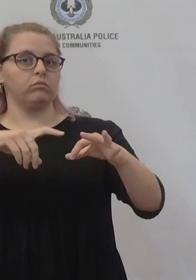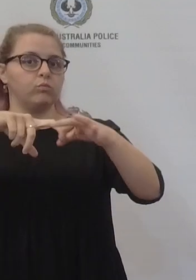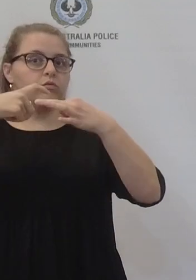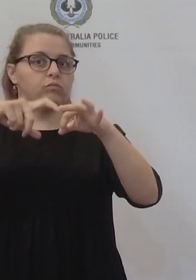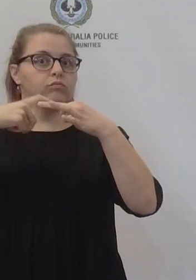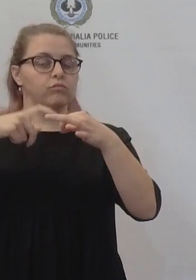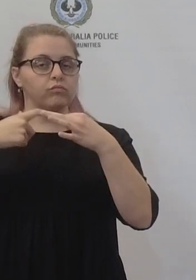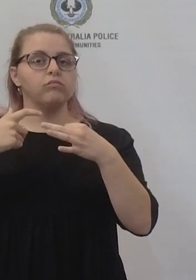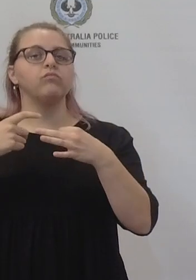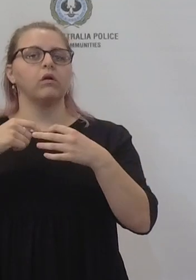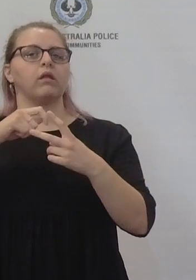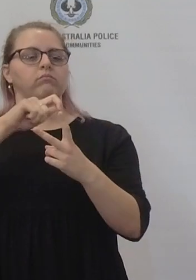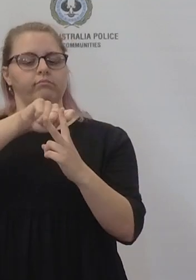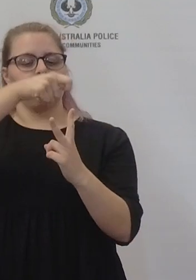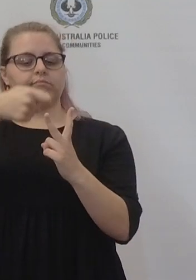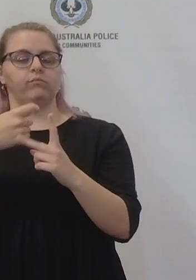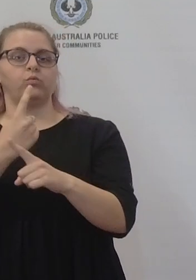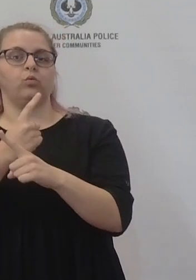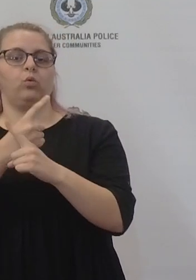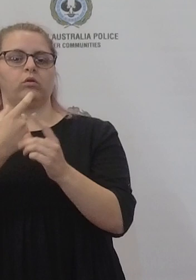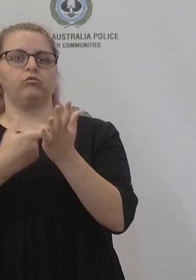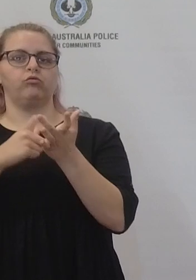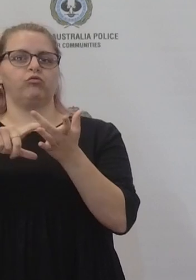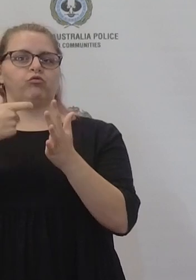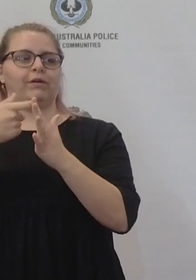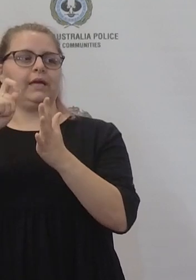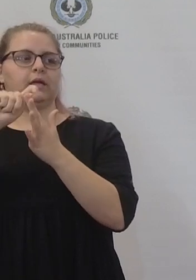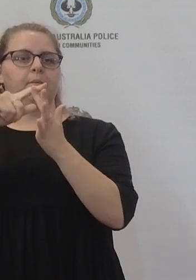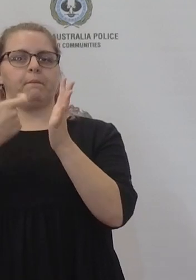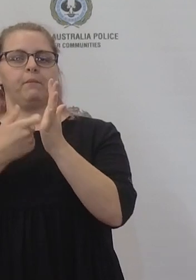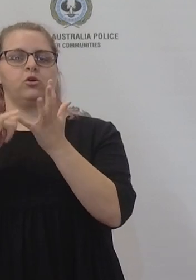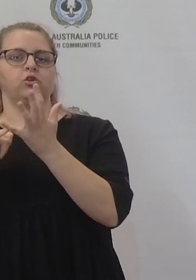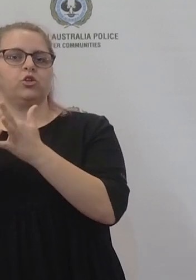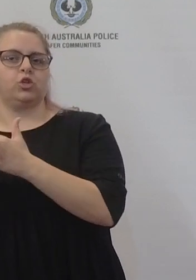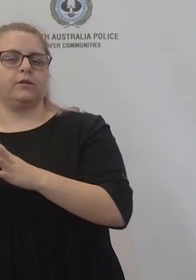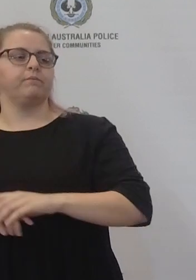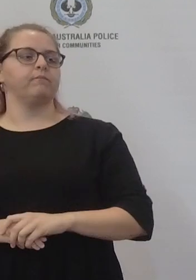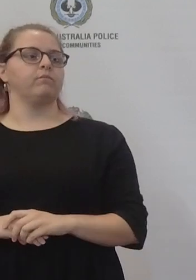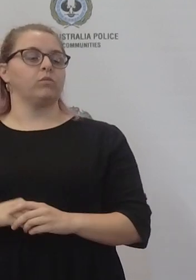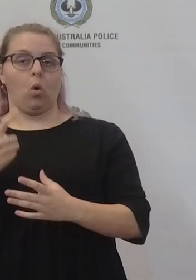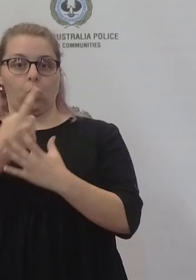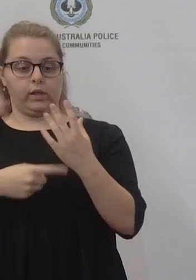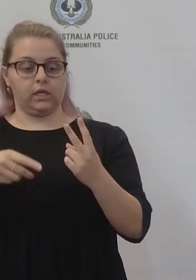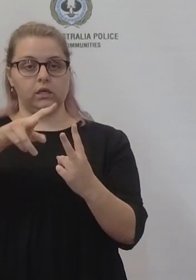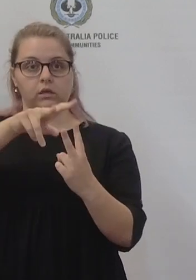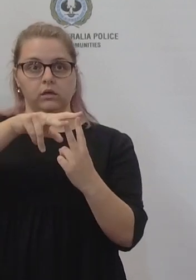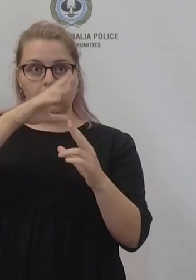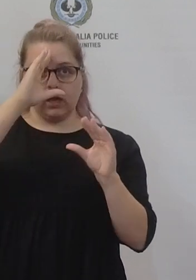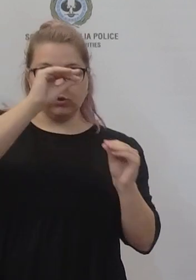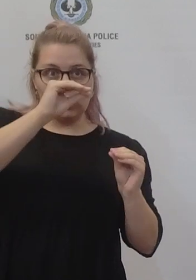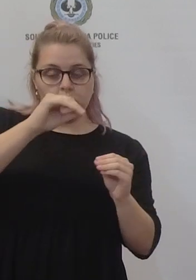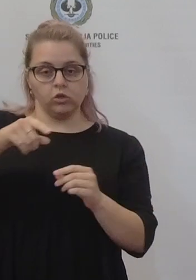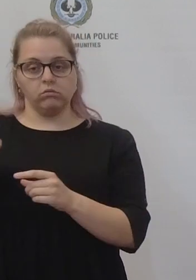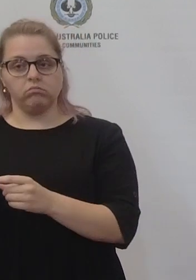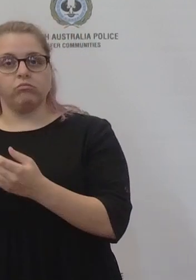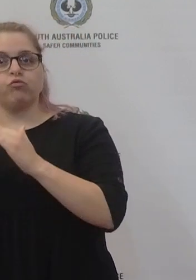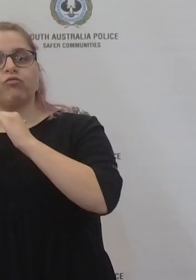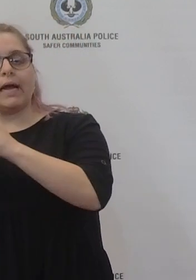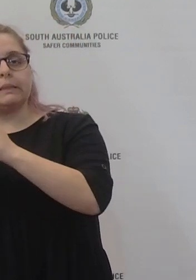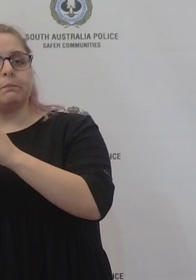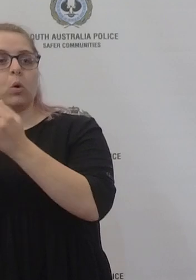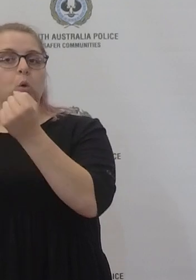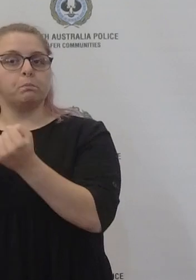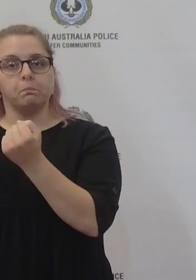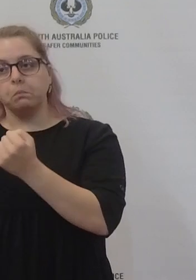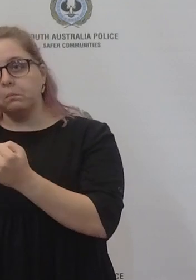on that before handing over to Rick. What other sectors commissioner or just these two? So the two that are being revoked